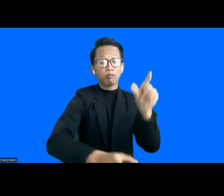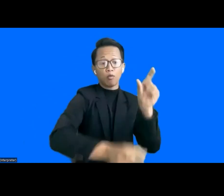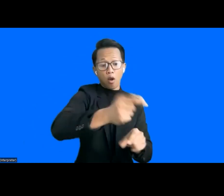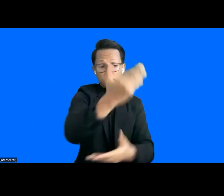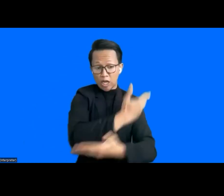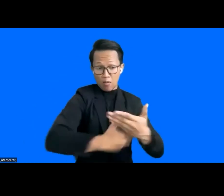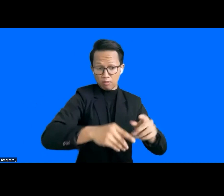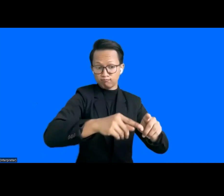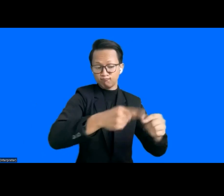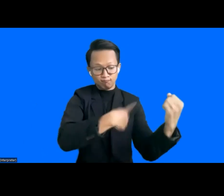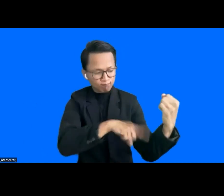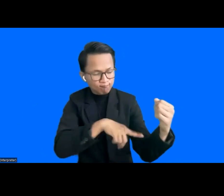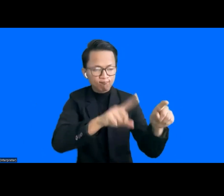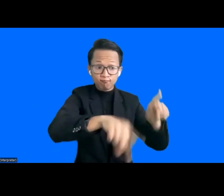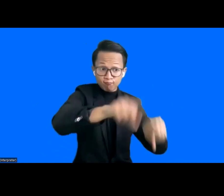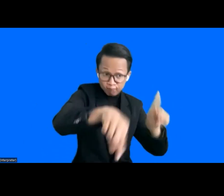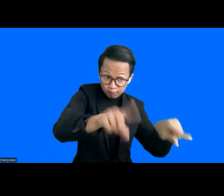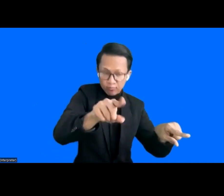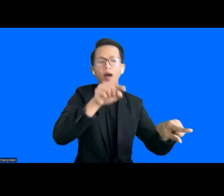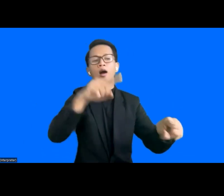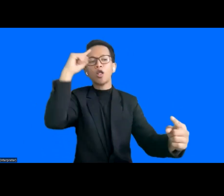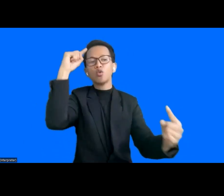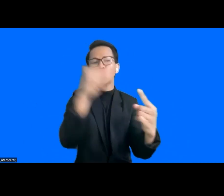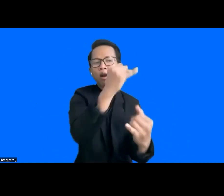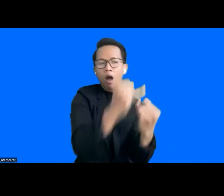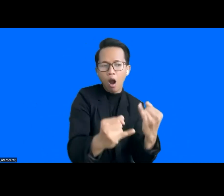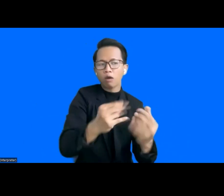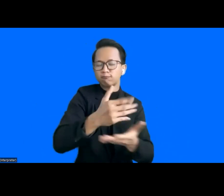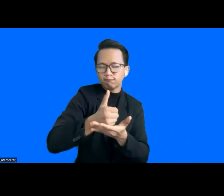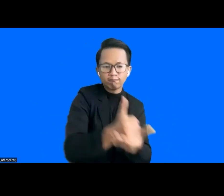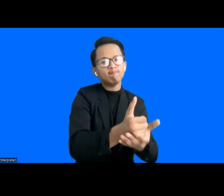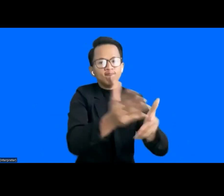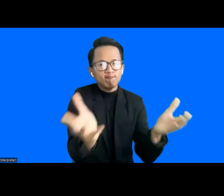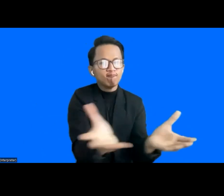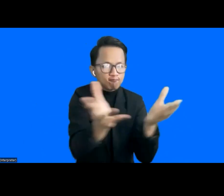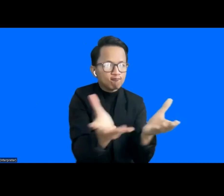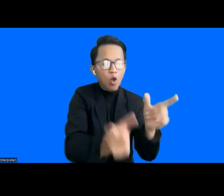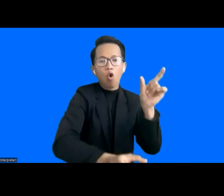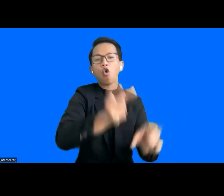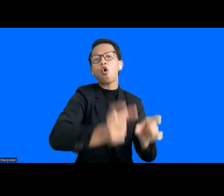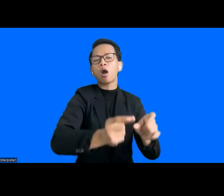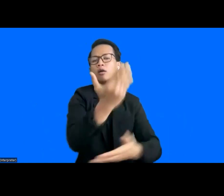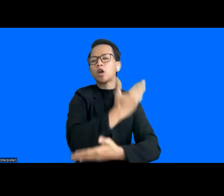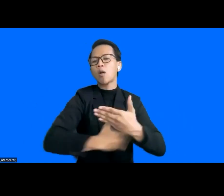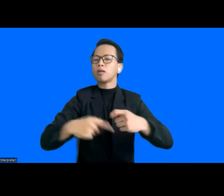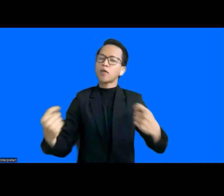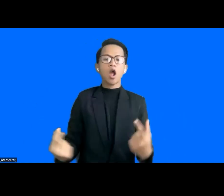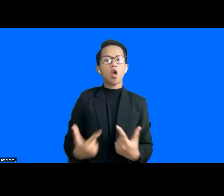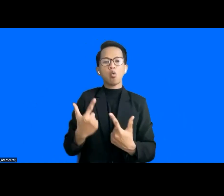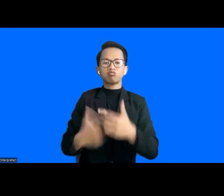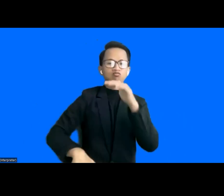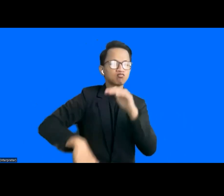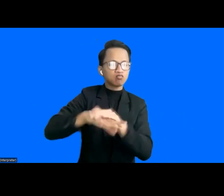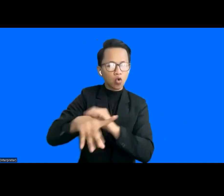to be empowered so that they can be fully, so that they are able to live a meaningful life fully.